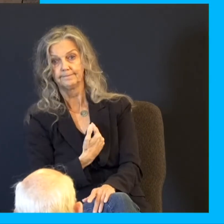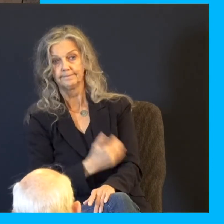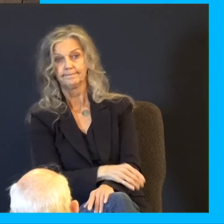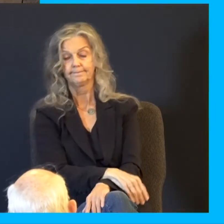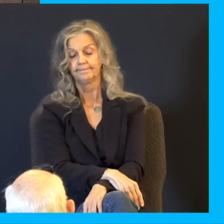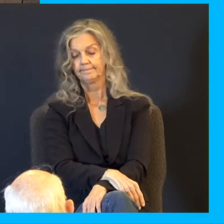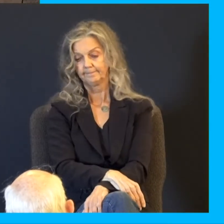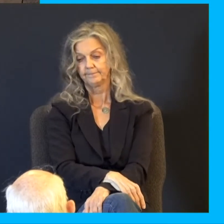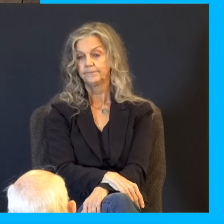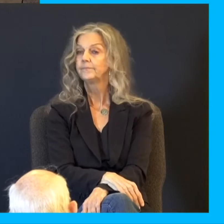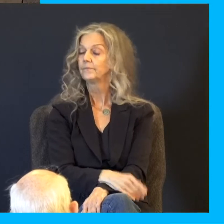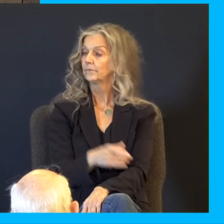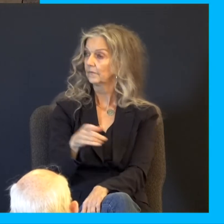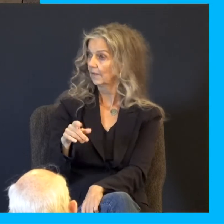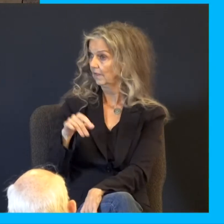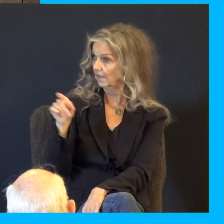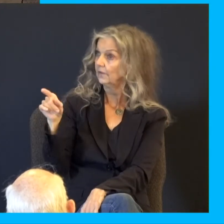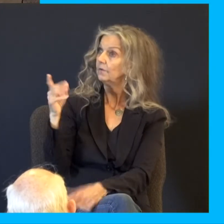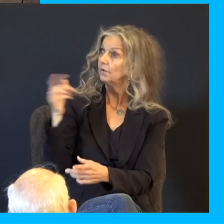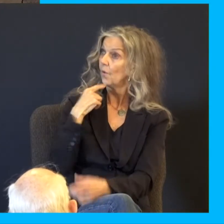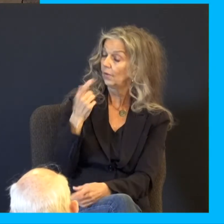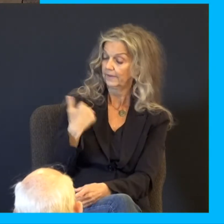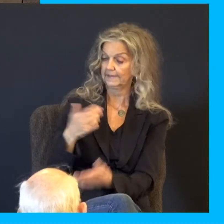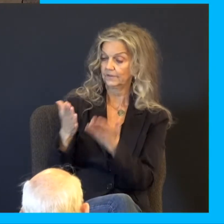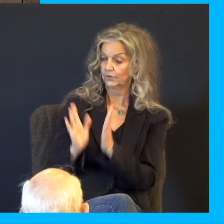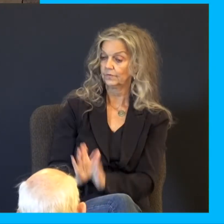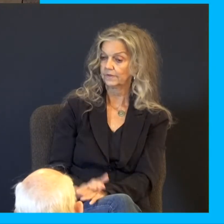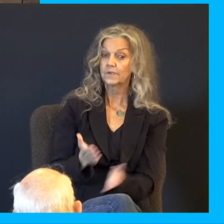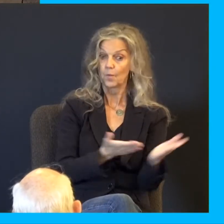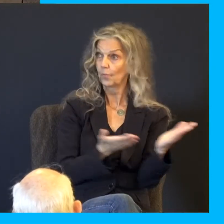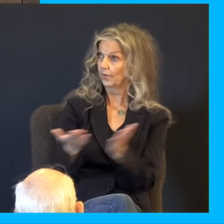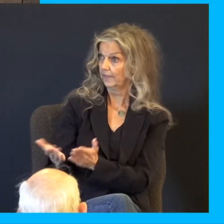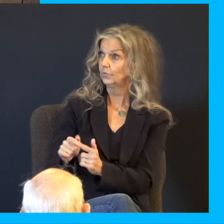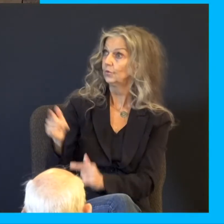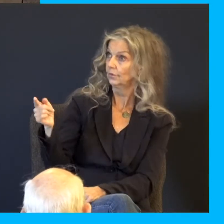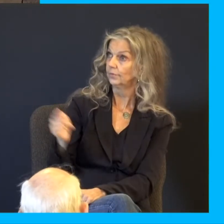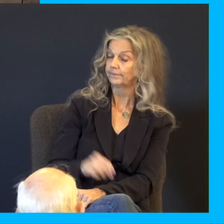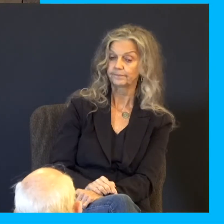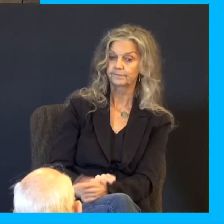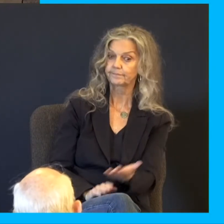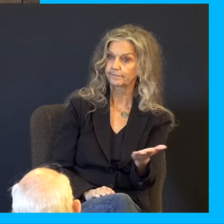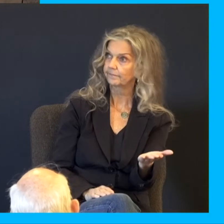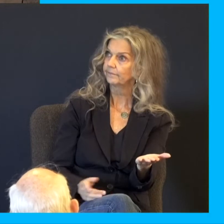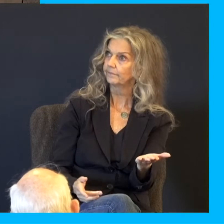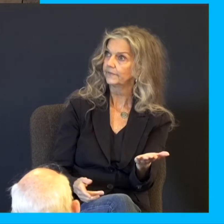And thou saidst unto thy servants, verse 21, Bring him down unto me, that I may set my eyes upon him.